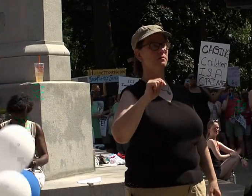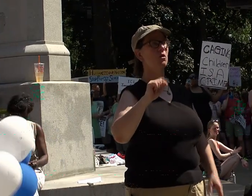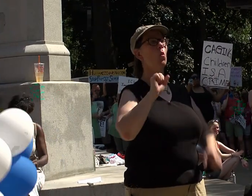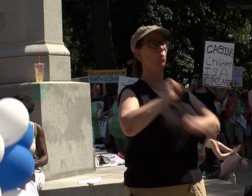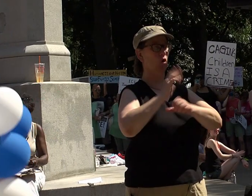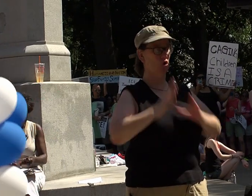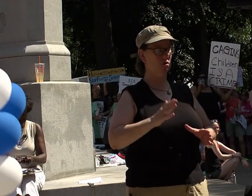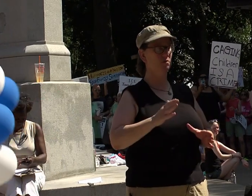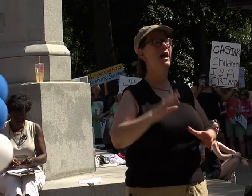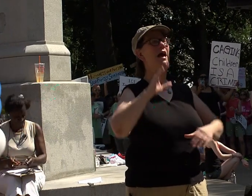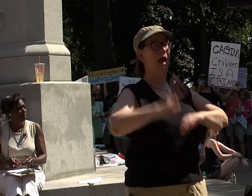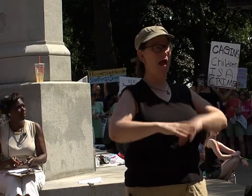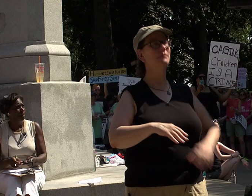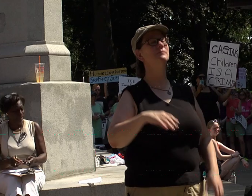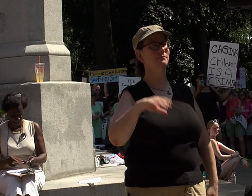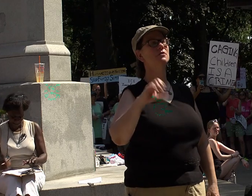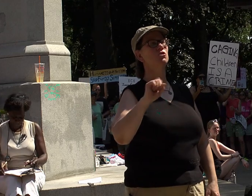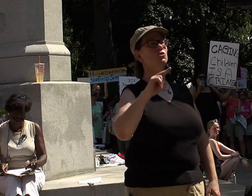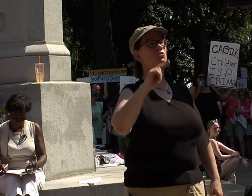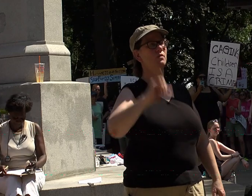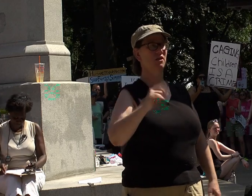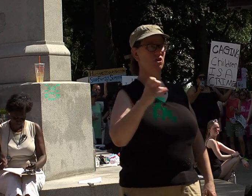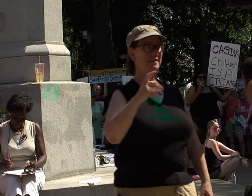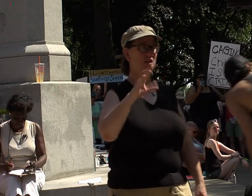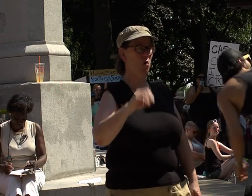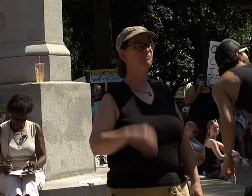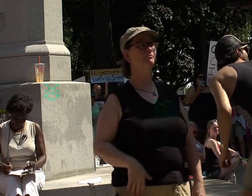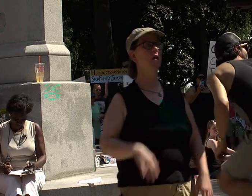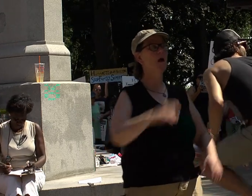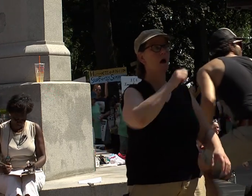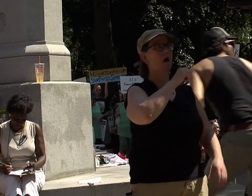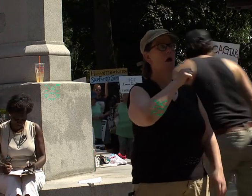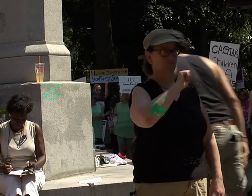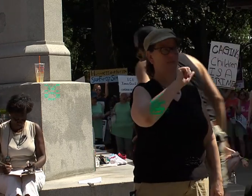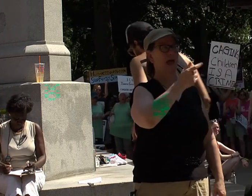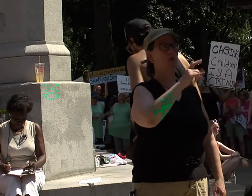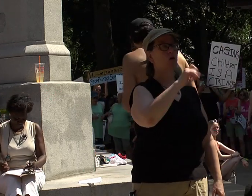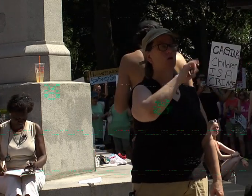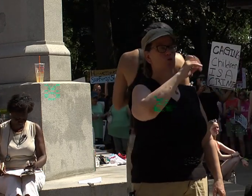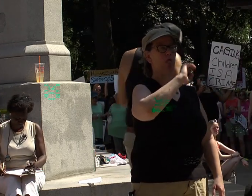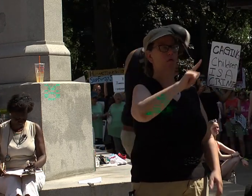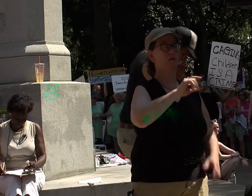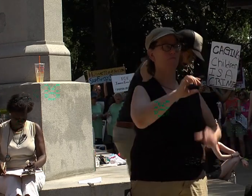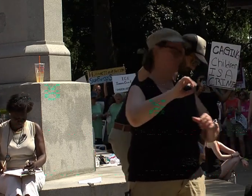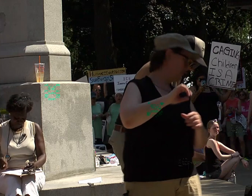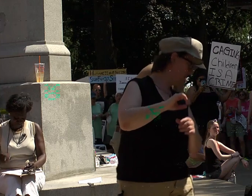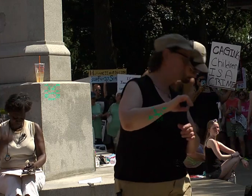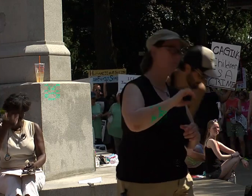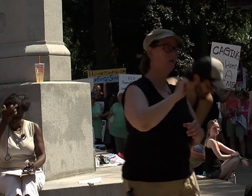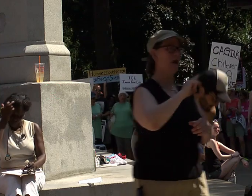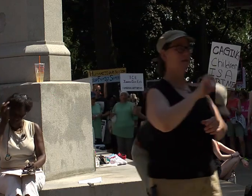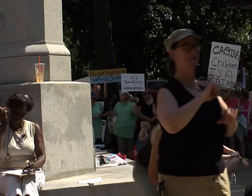The Alianza Agricola, the Agricultural Alliance, is a group led by and comprised of immigrant farm workers in western and central New York.